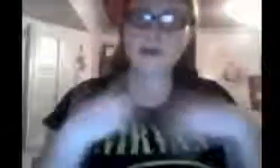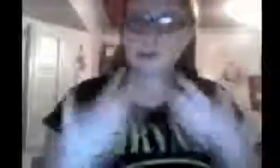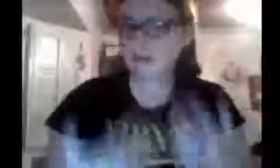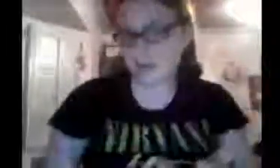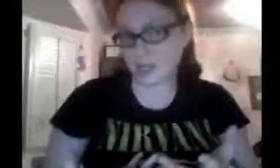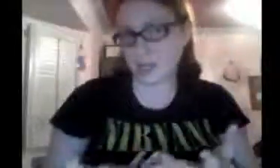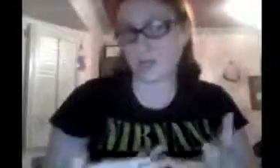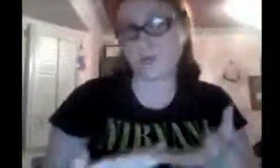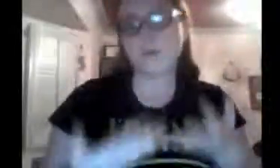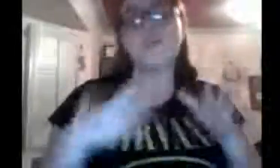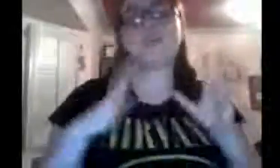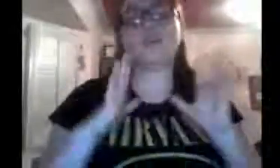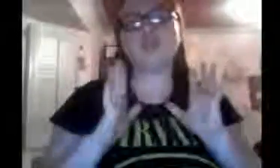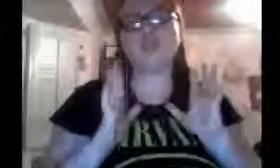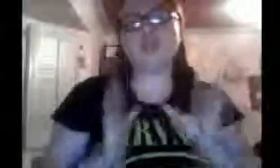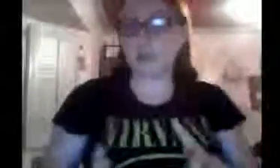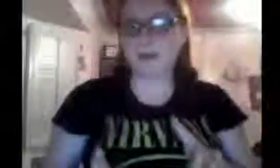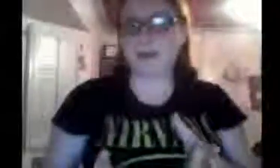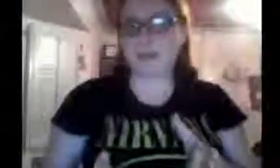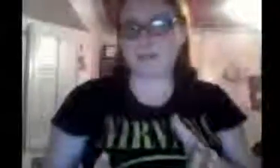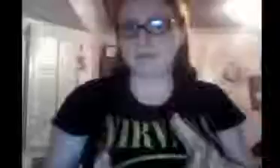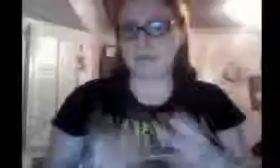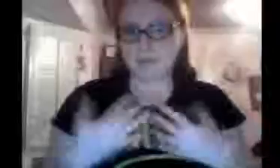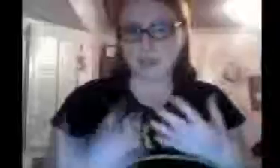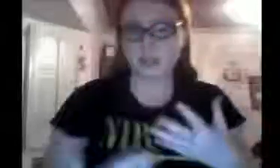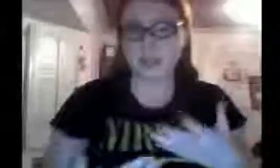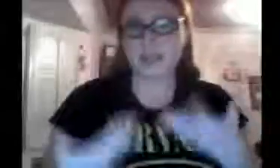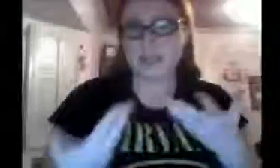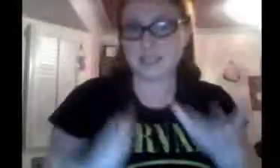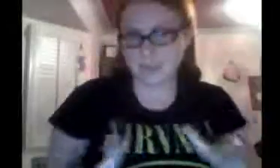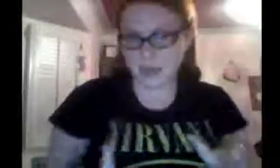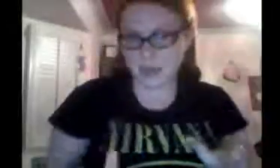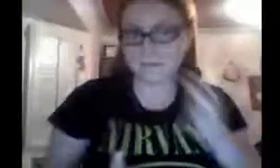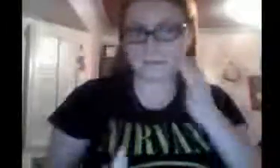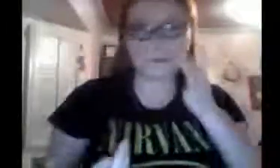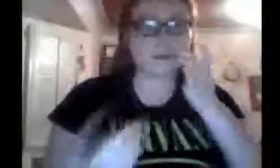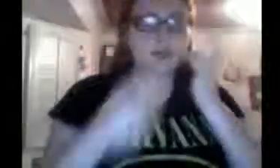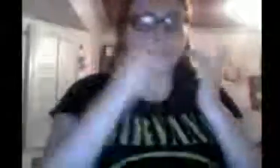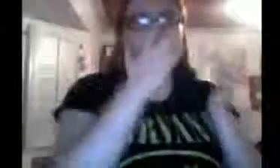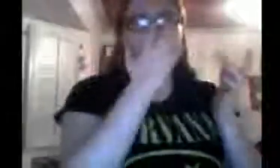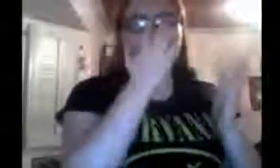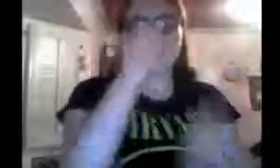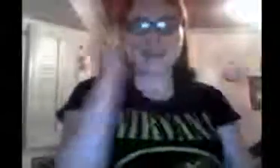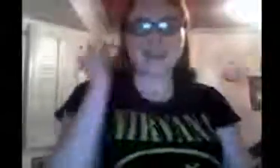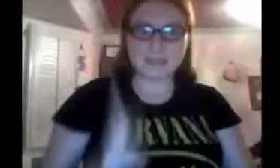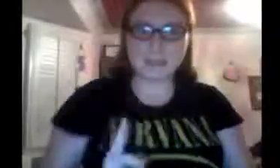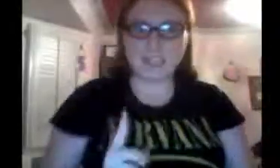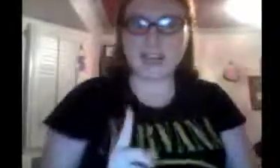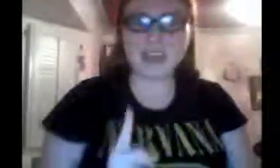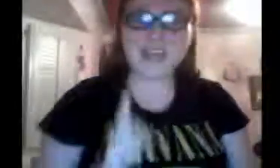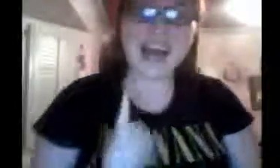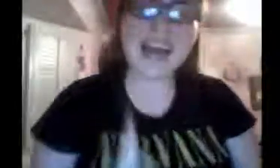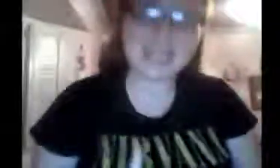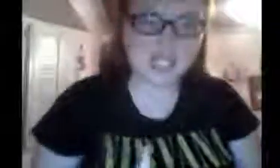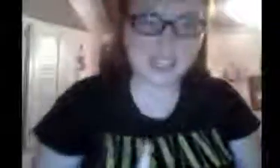want to make a video to talk about that, this special day that is today. And that special day is actually